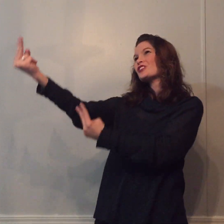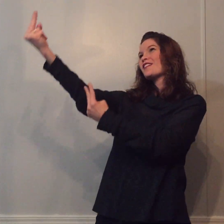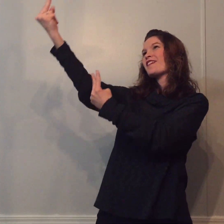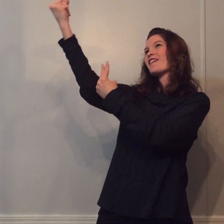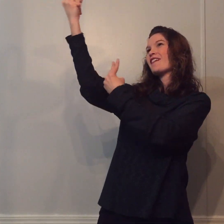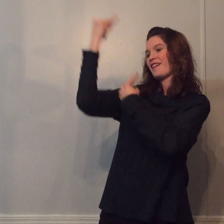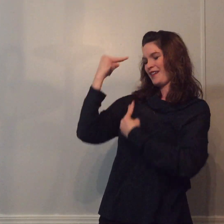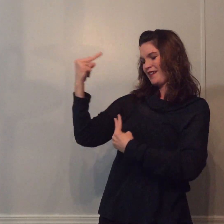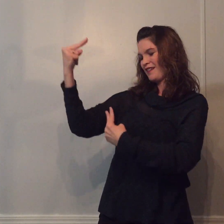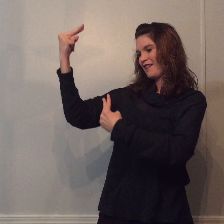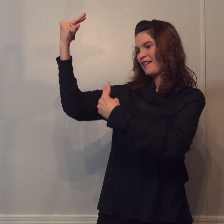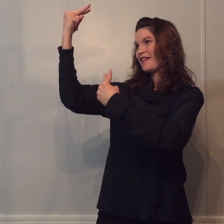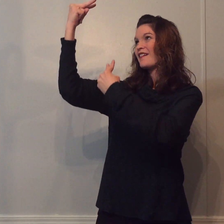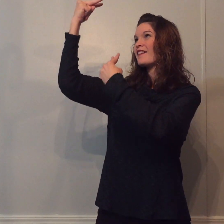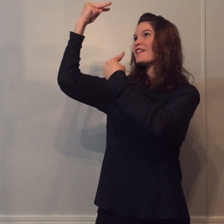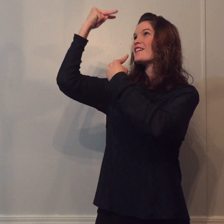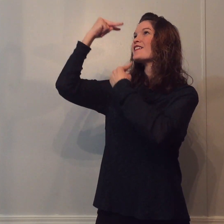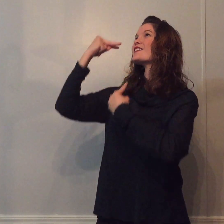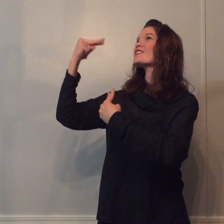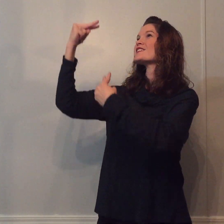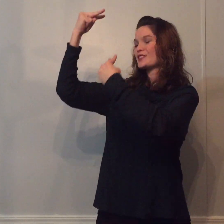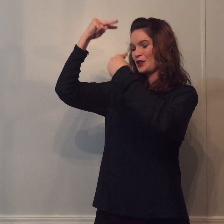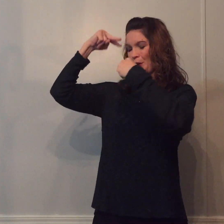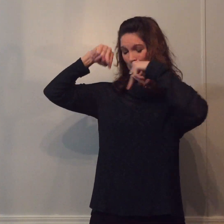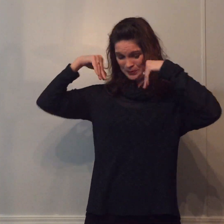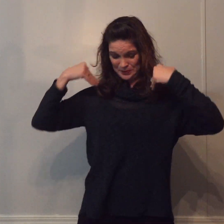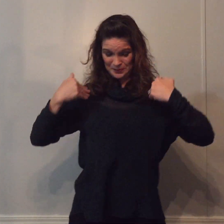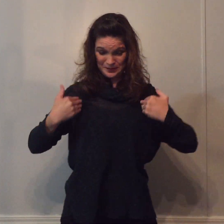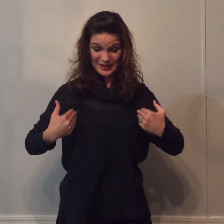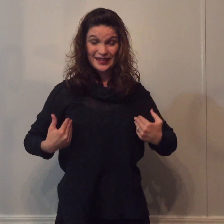me.